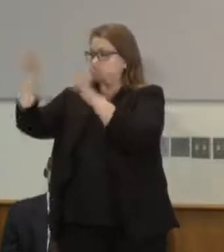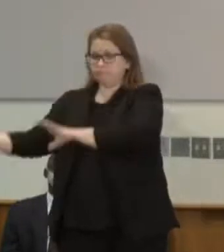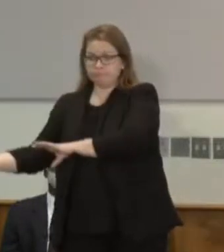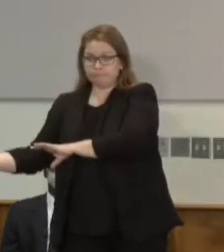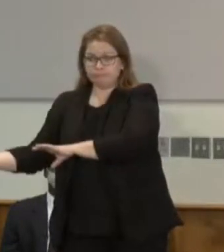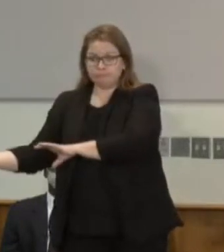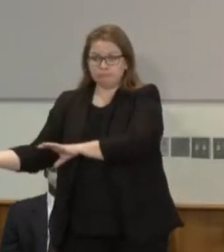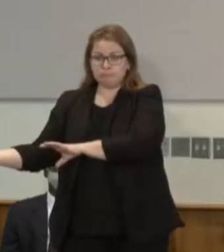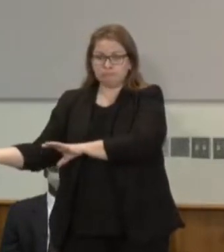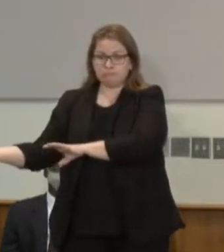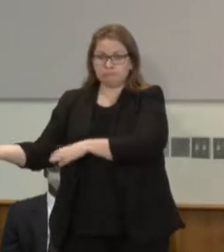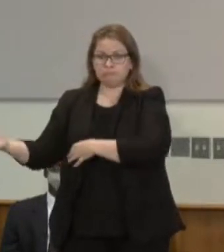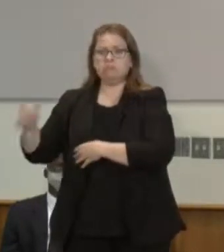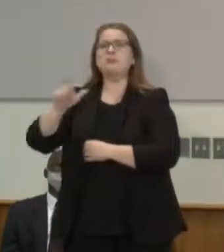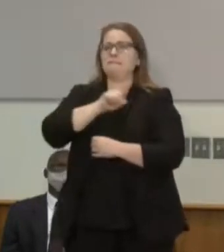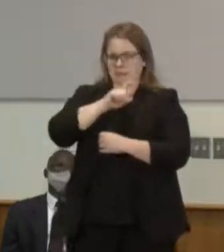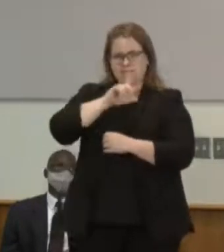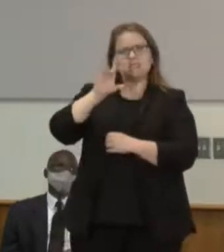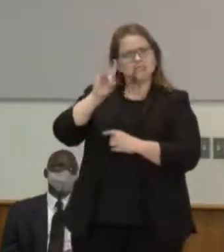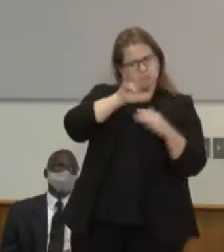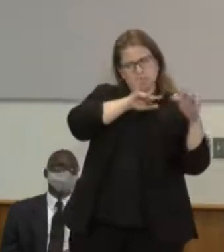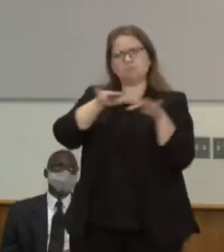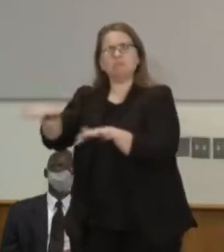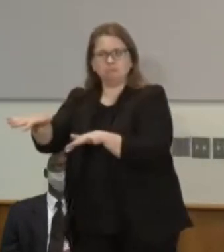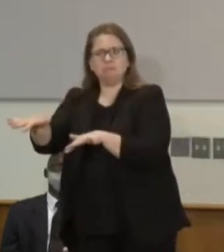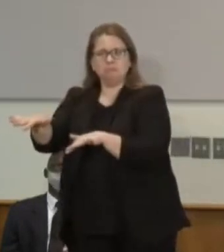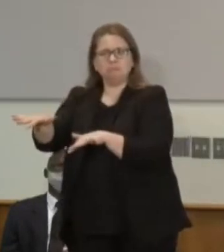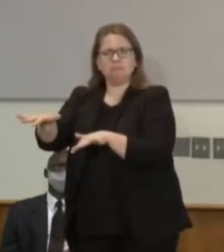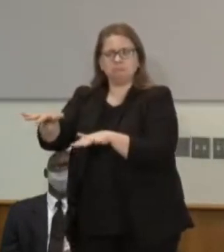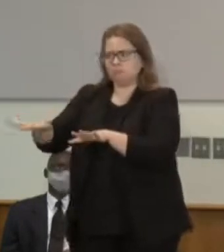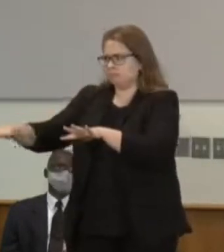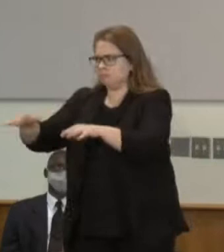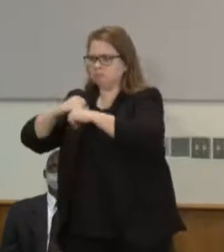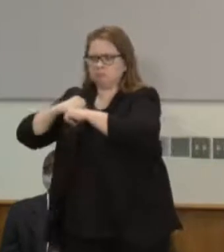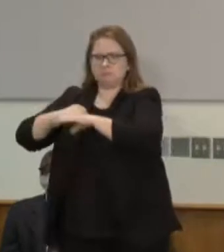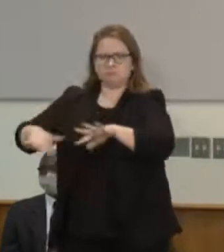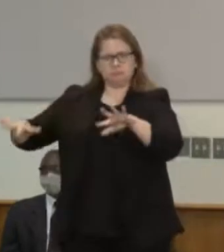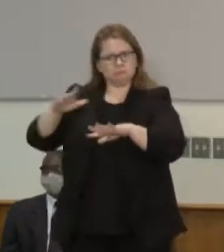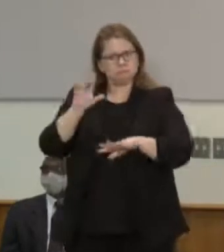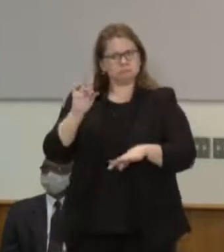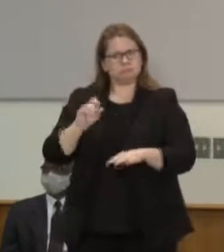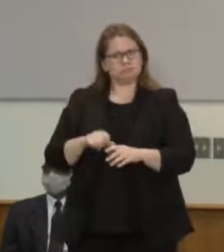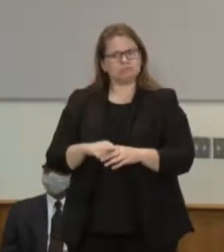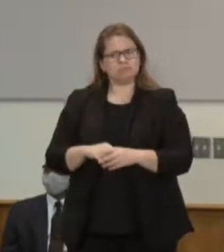troopers were coming out of the capitol to cure that area they were not able to get out there in time